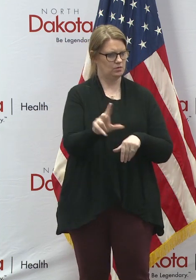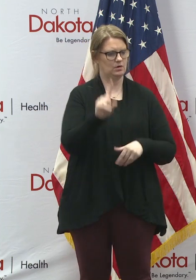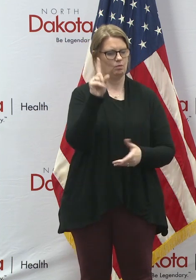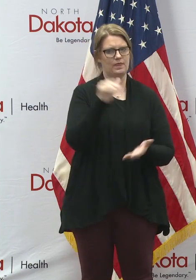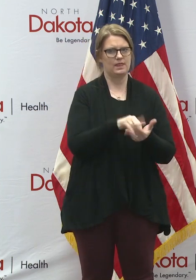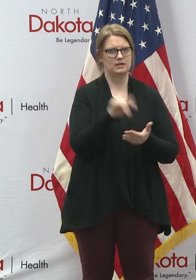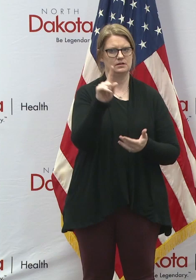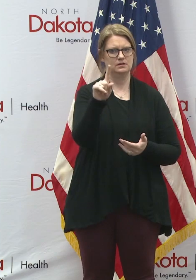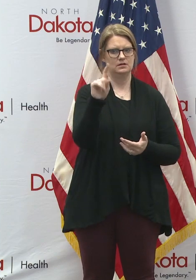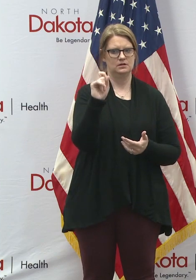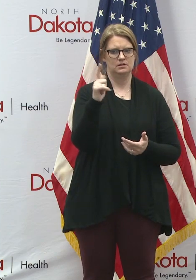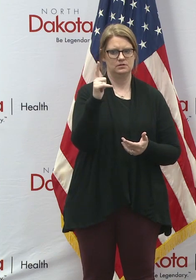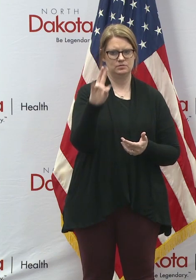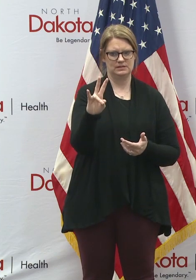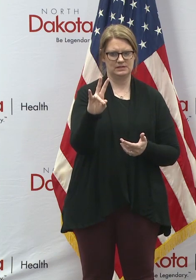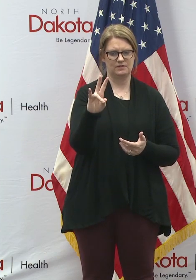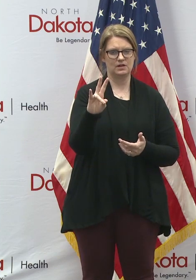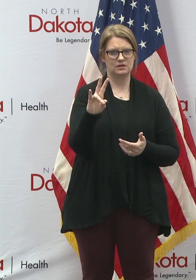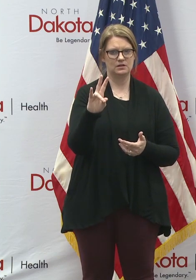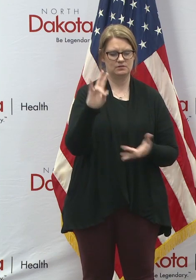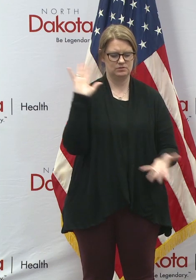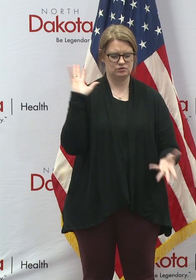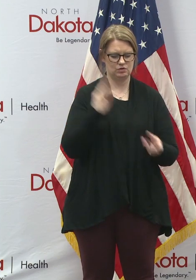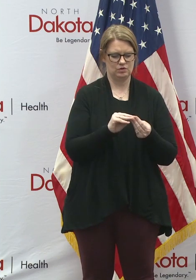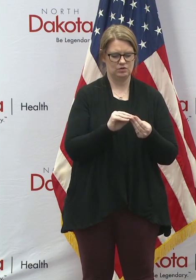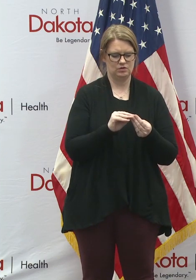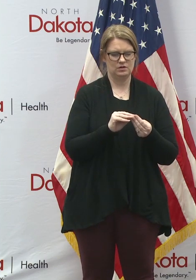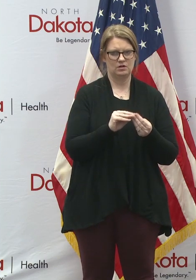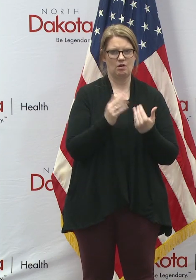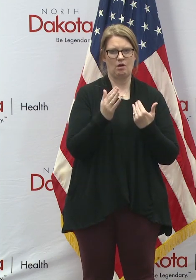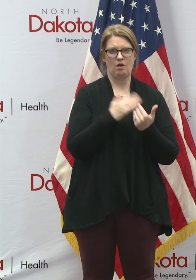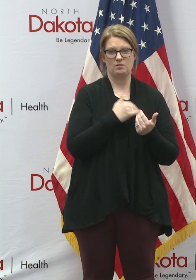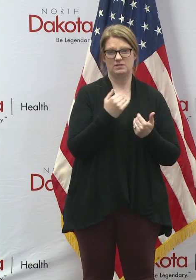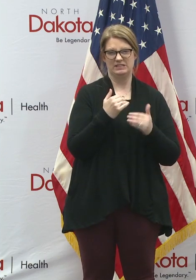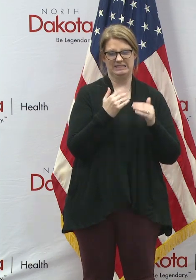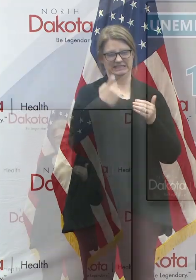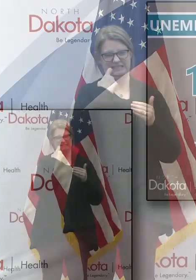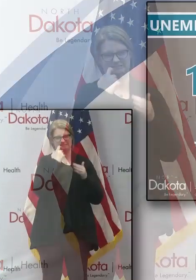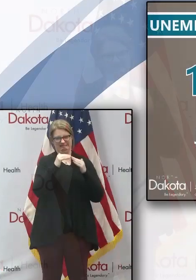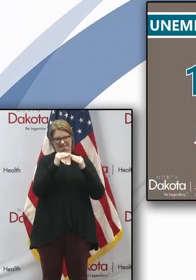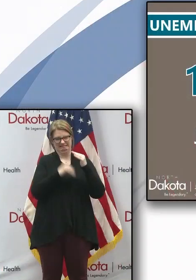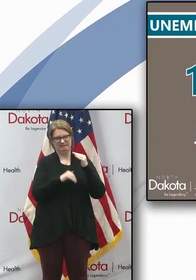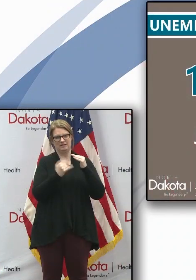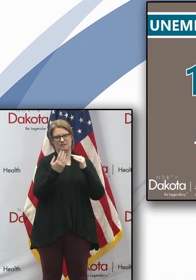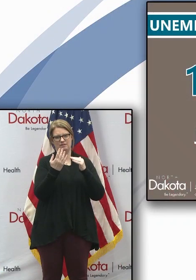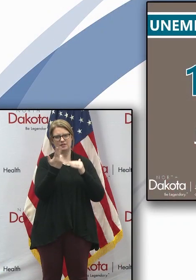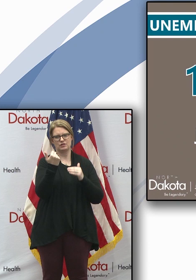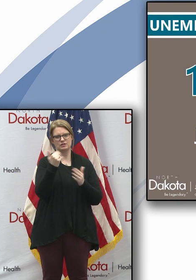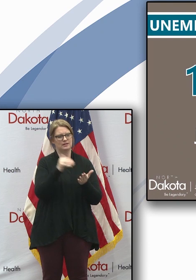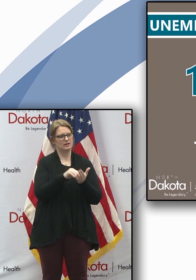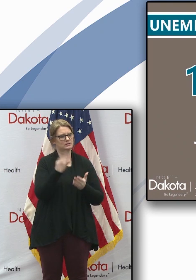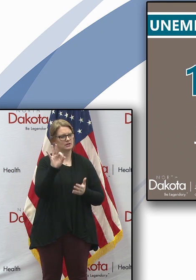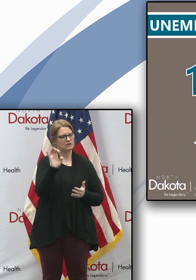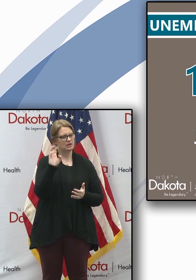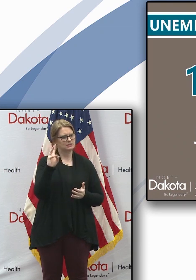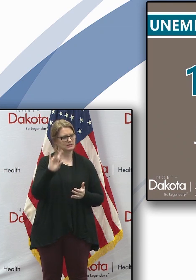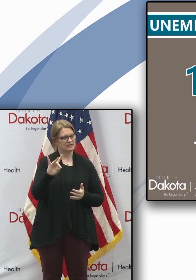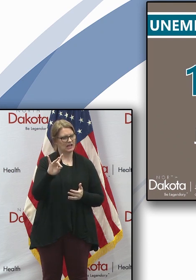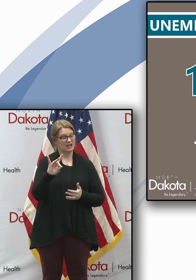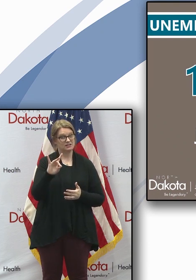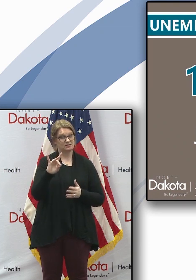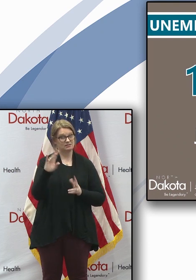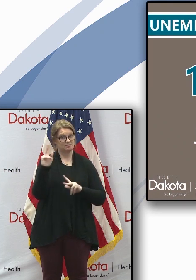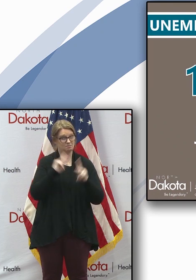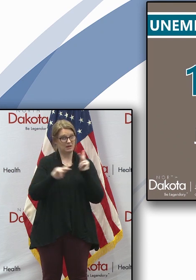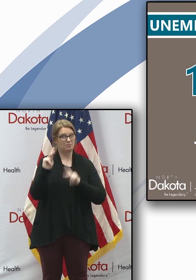,127. That's a total of just under 14,000, specifically 13,968 in nine days,